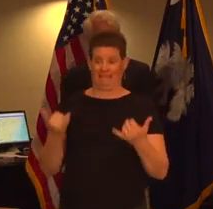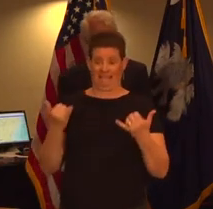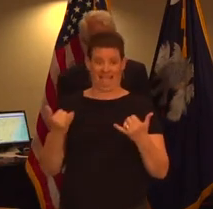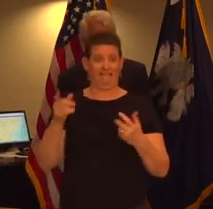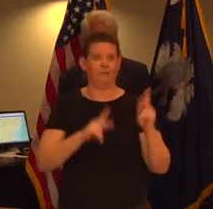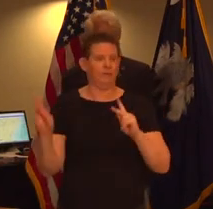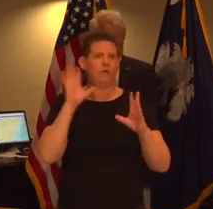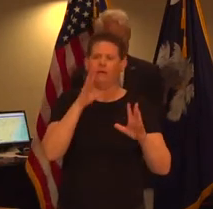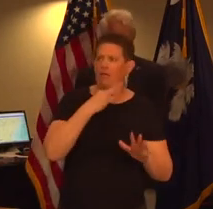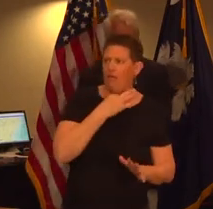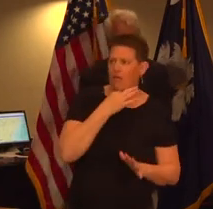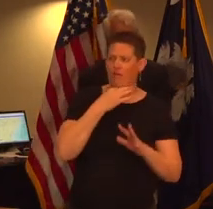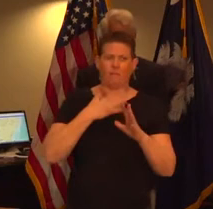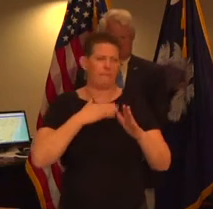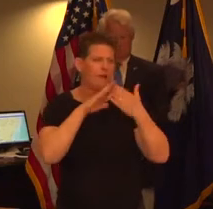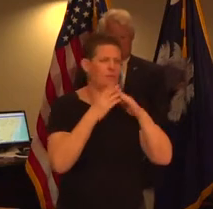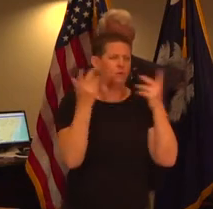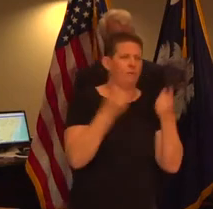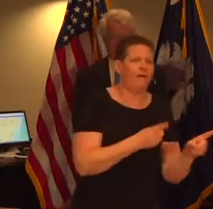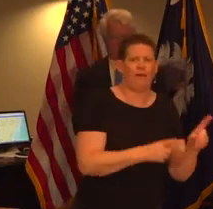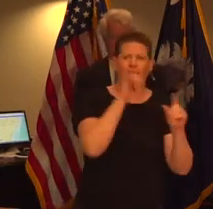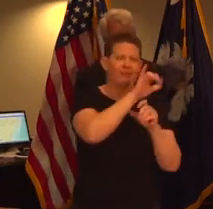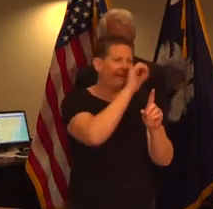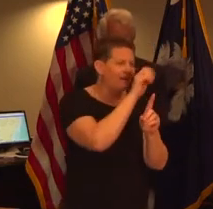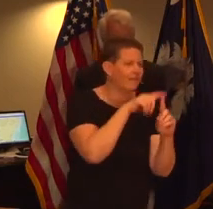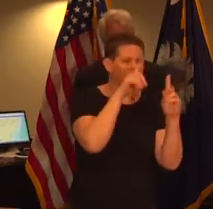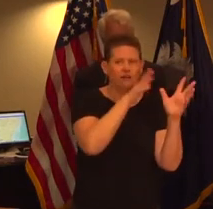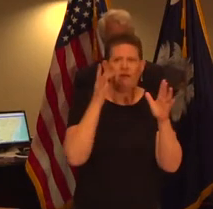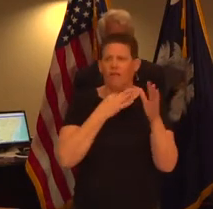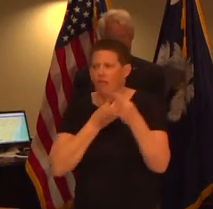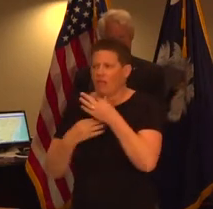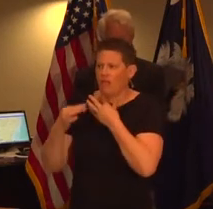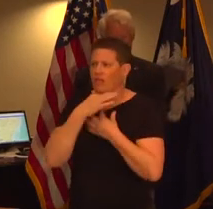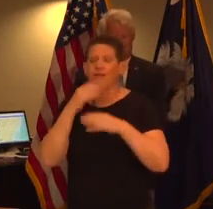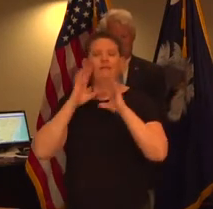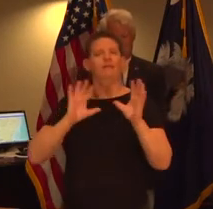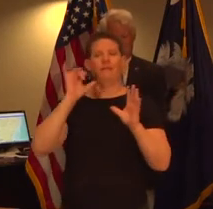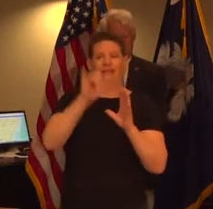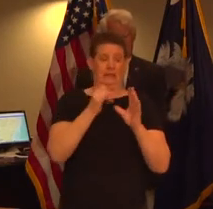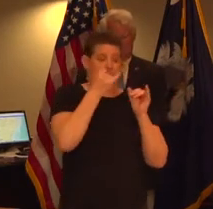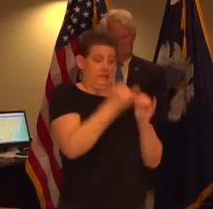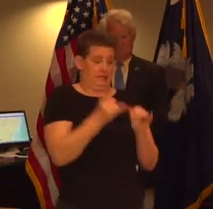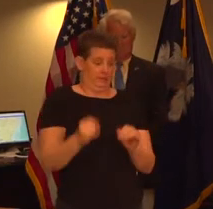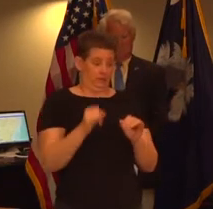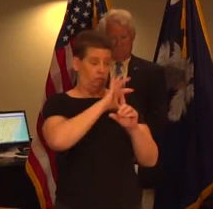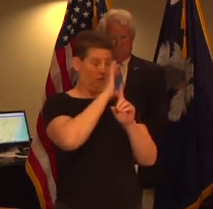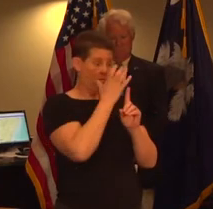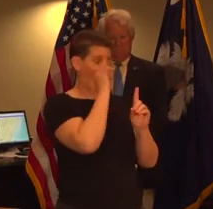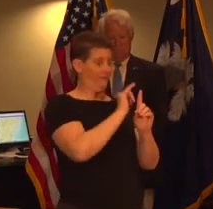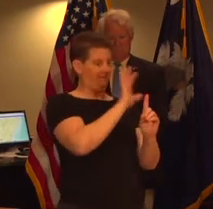cases in each community but i believe that the desire for this information on an individual basis